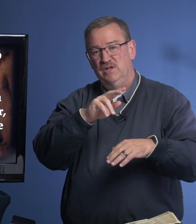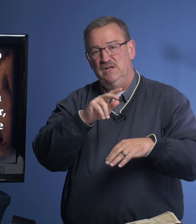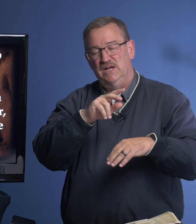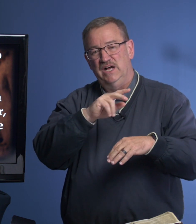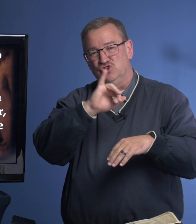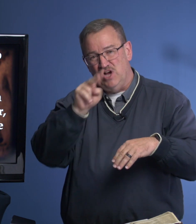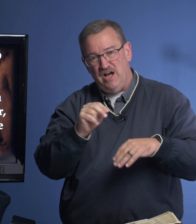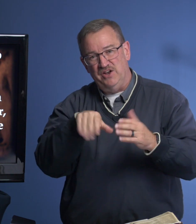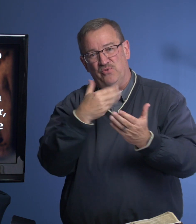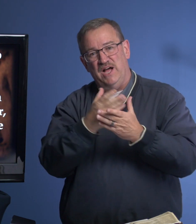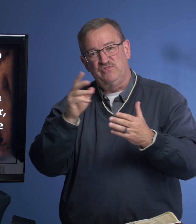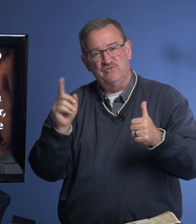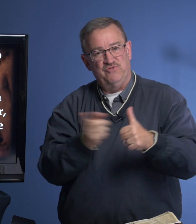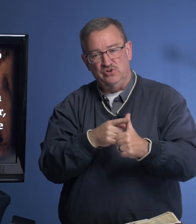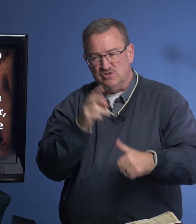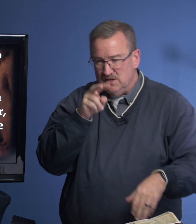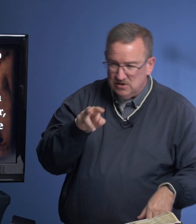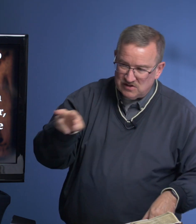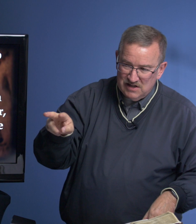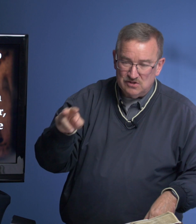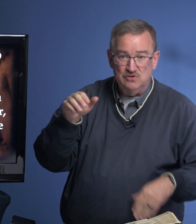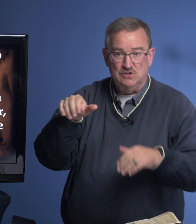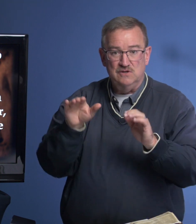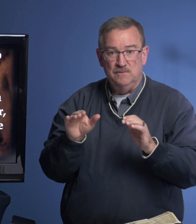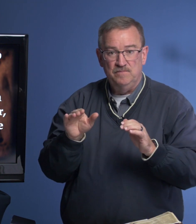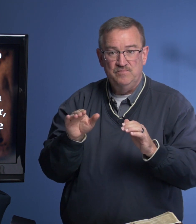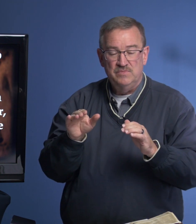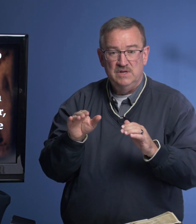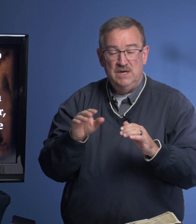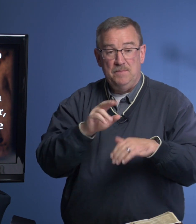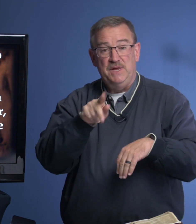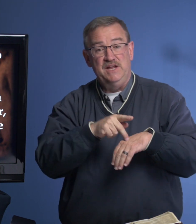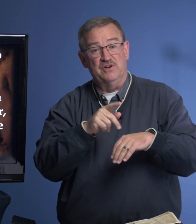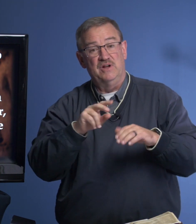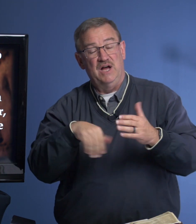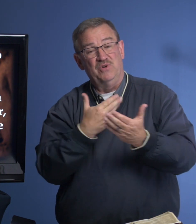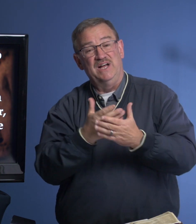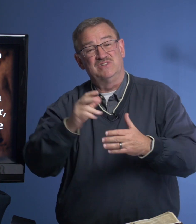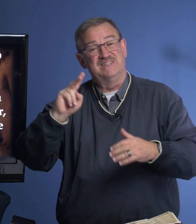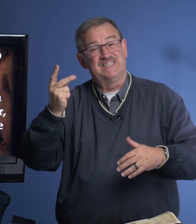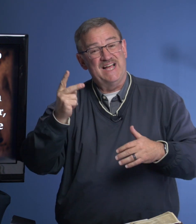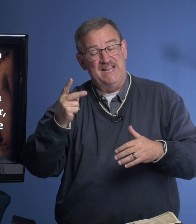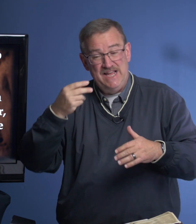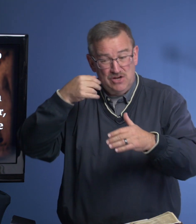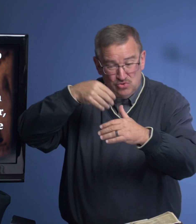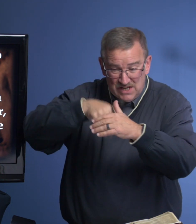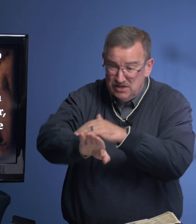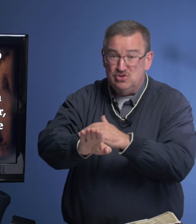John arrives first and looks into the tomb. Peter arrives second. He goes into